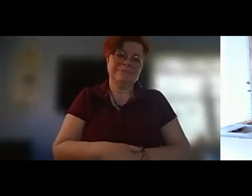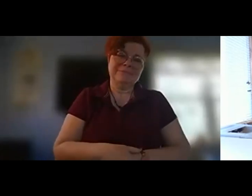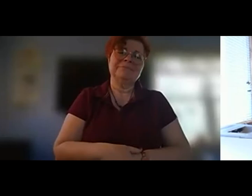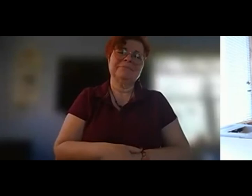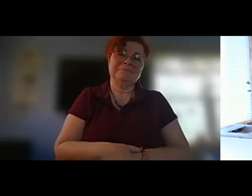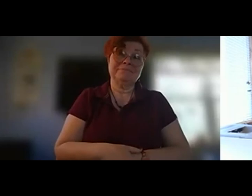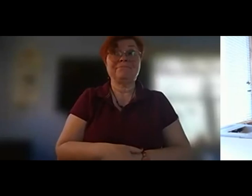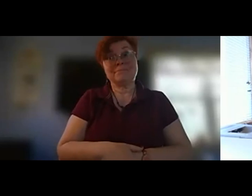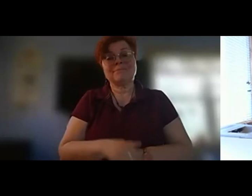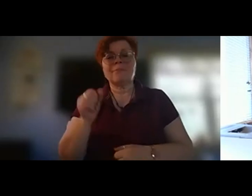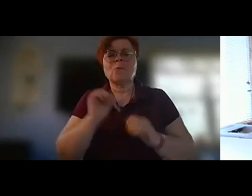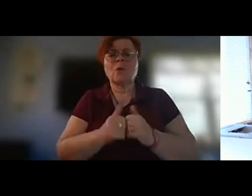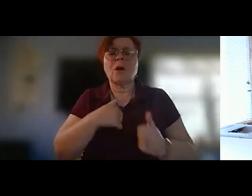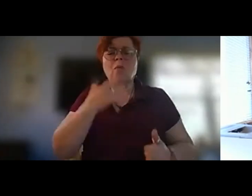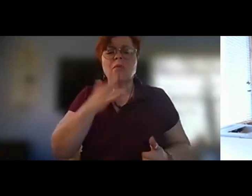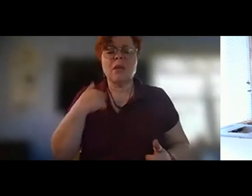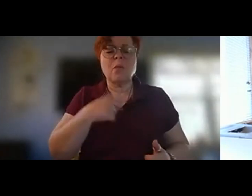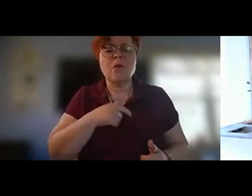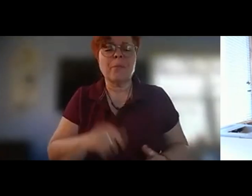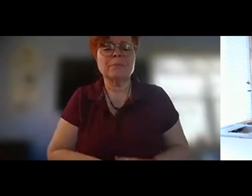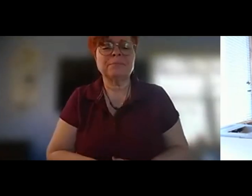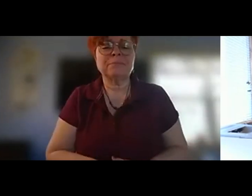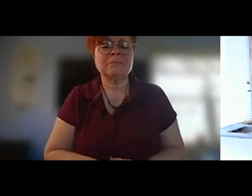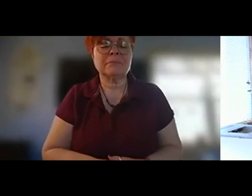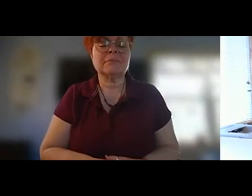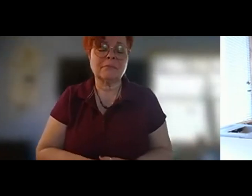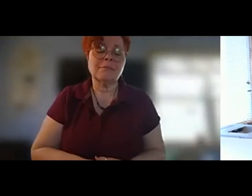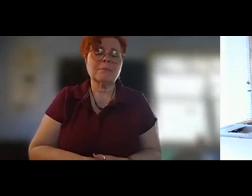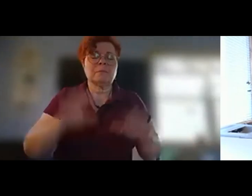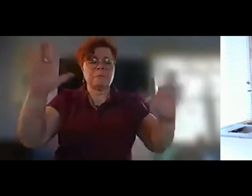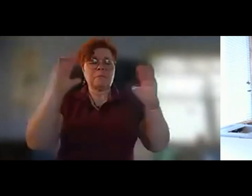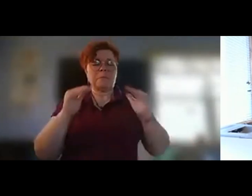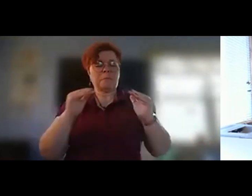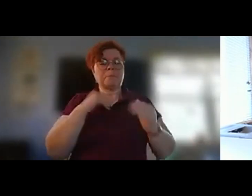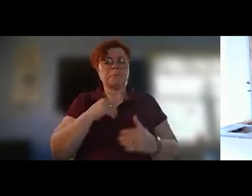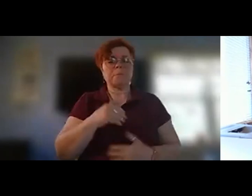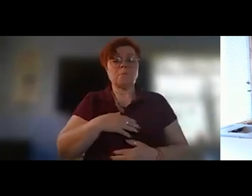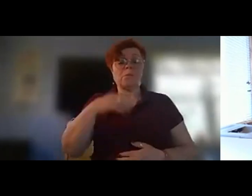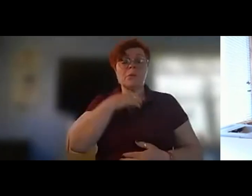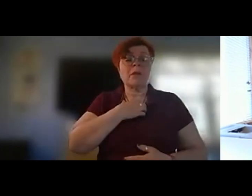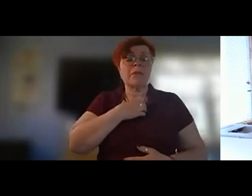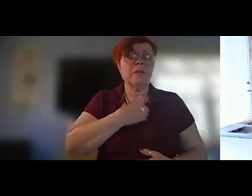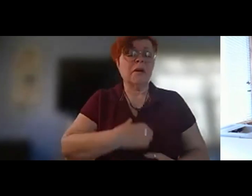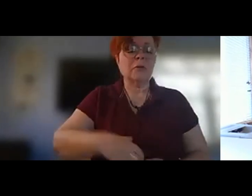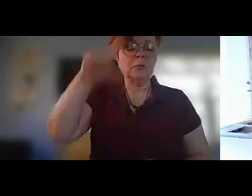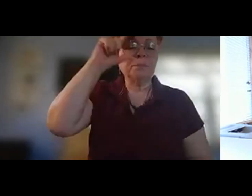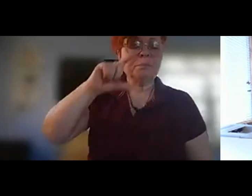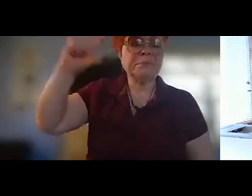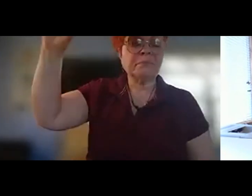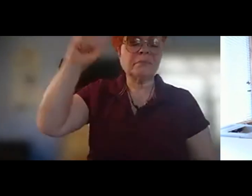that's me not him okay so here's the poem the hunger moon draws icy tides up